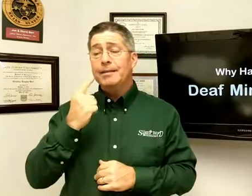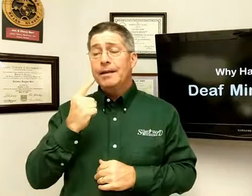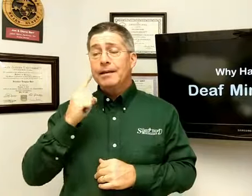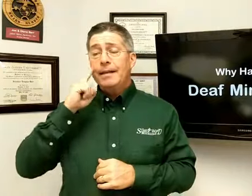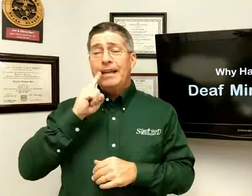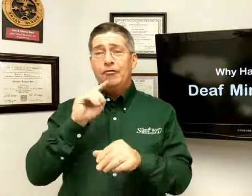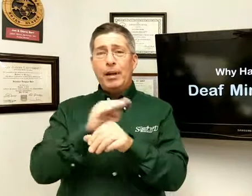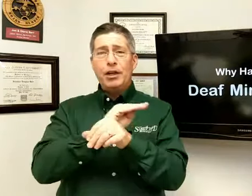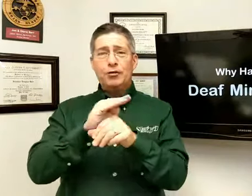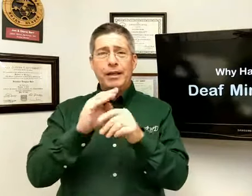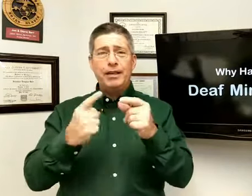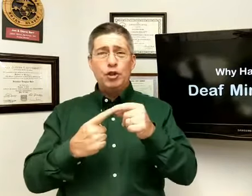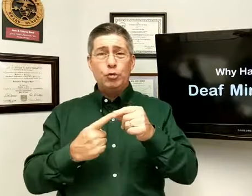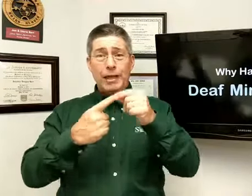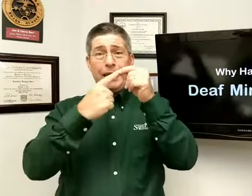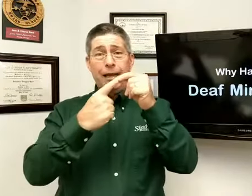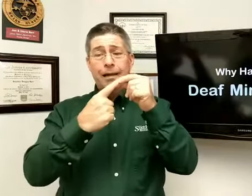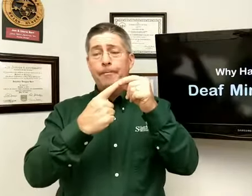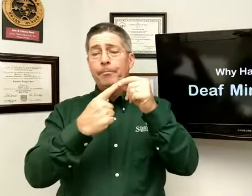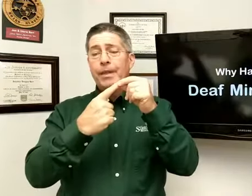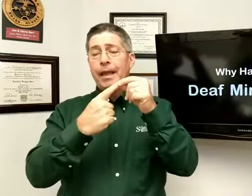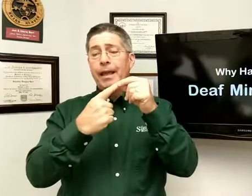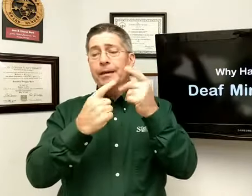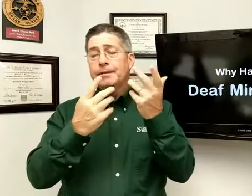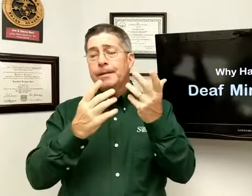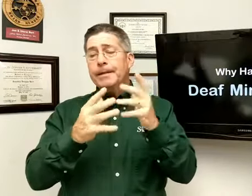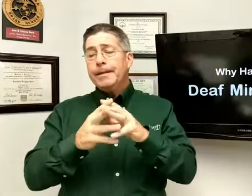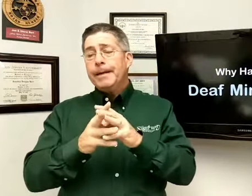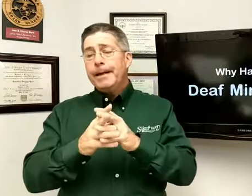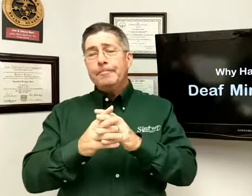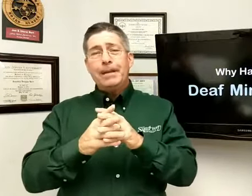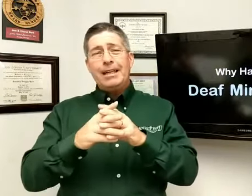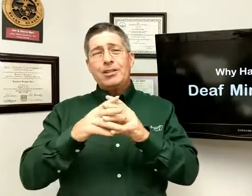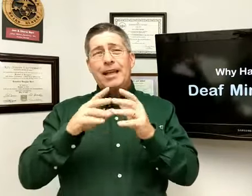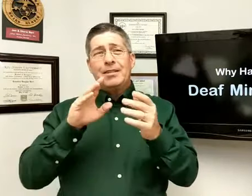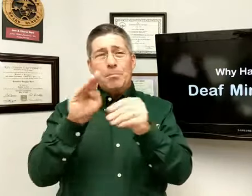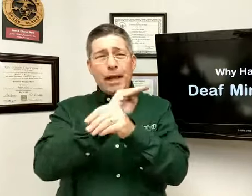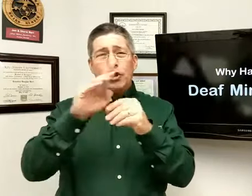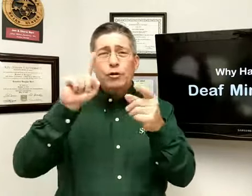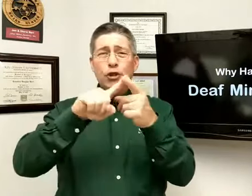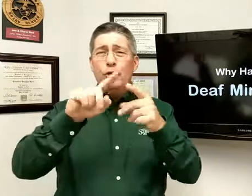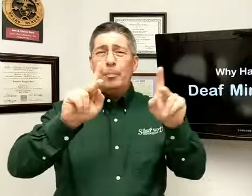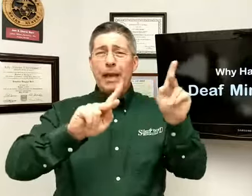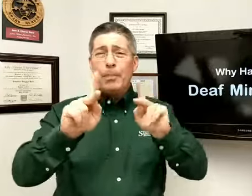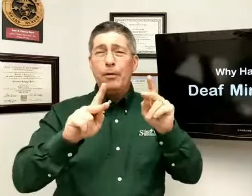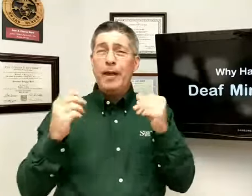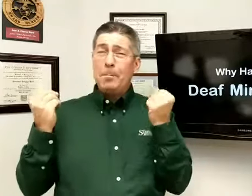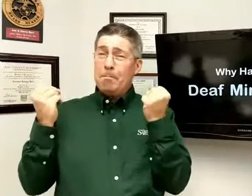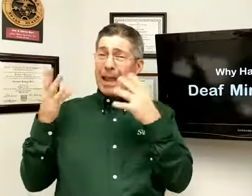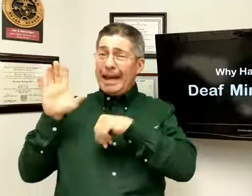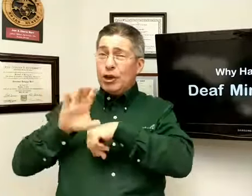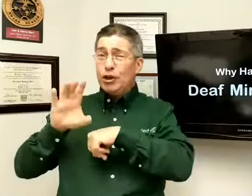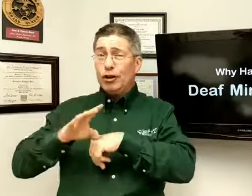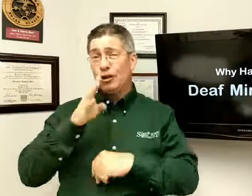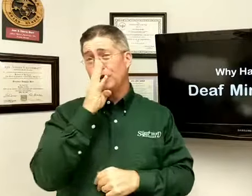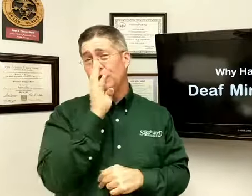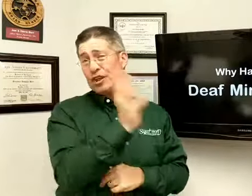the deaf ministry is unique. And it's a ministry to a people that many churches just